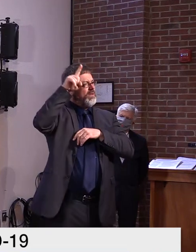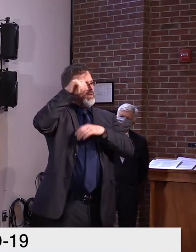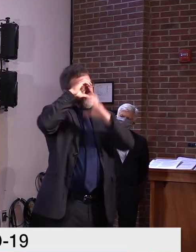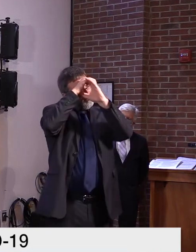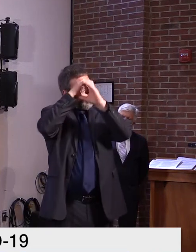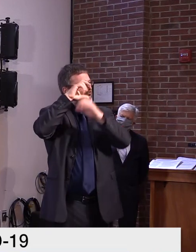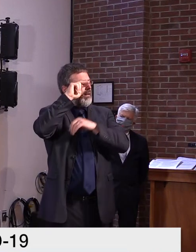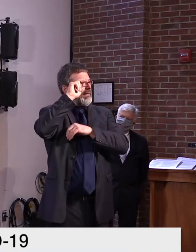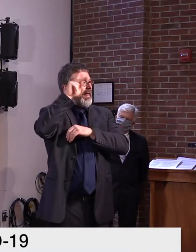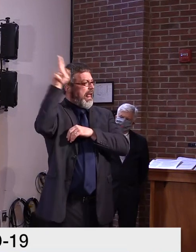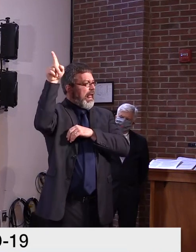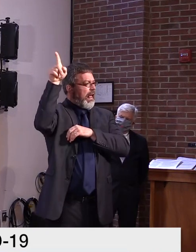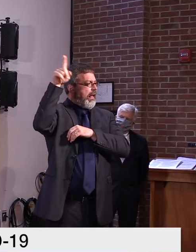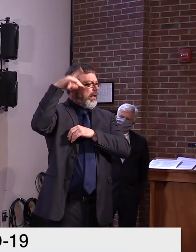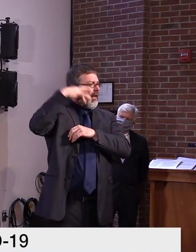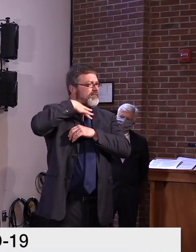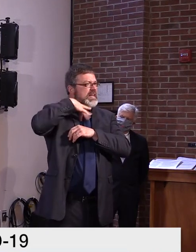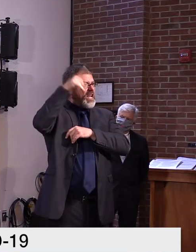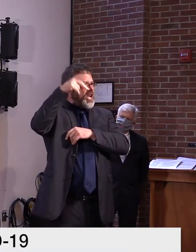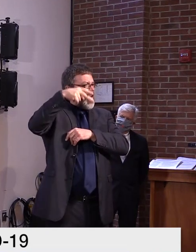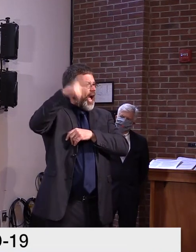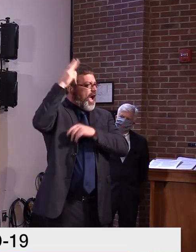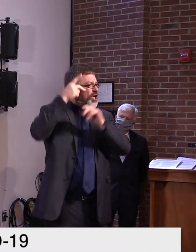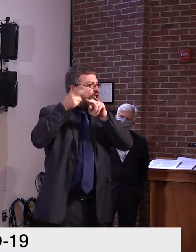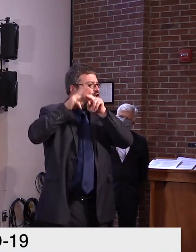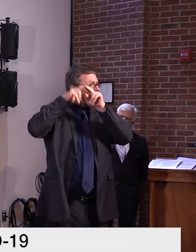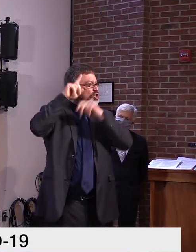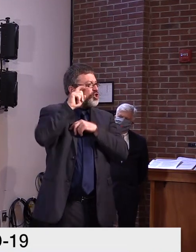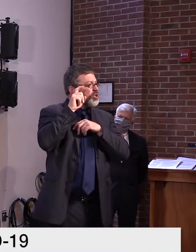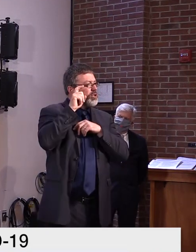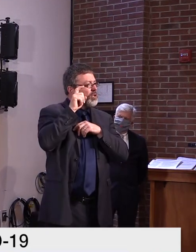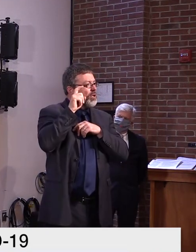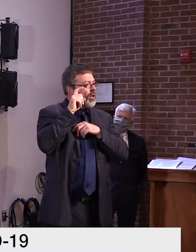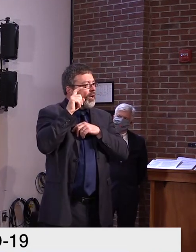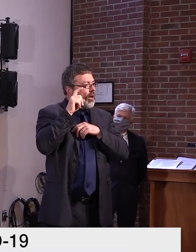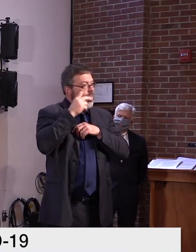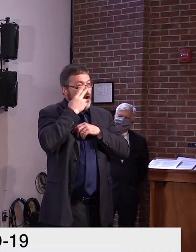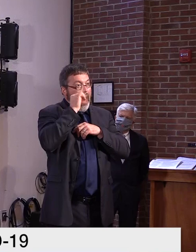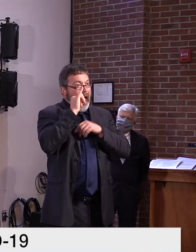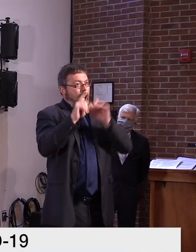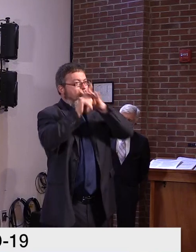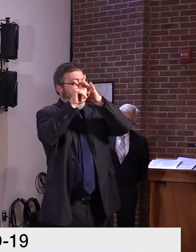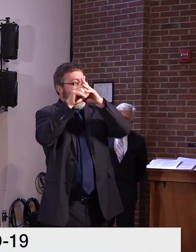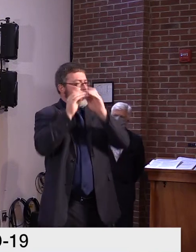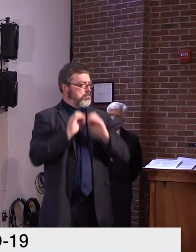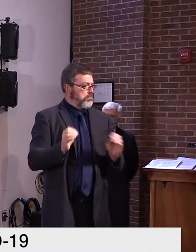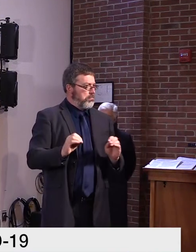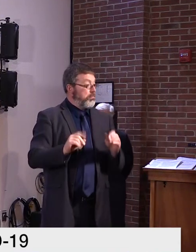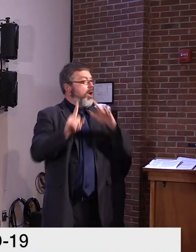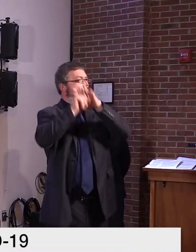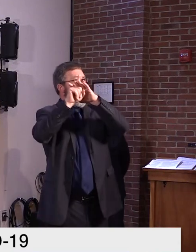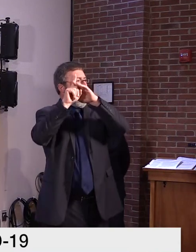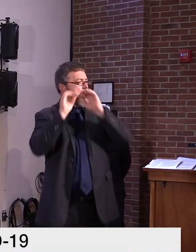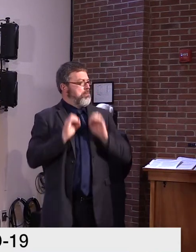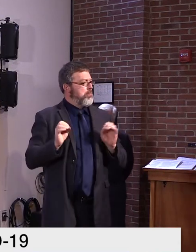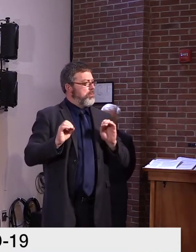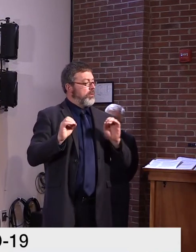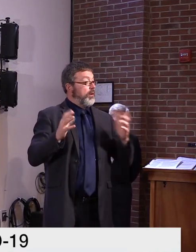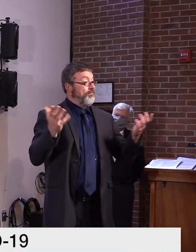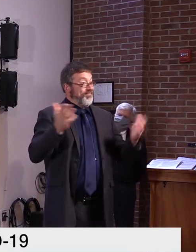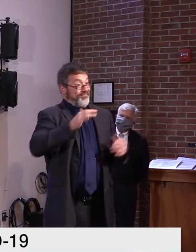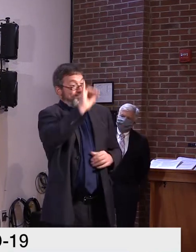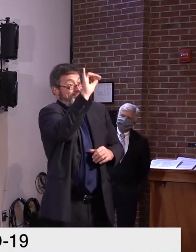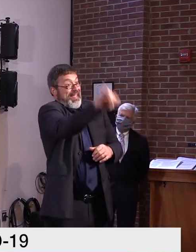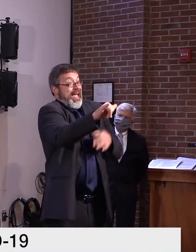to see phenomena like this that we really can't explain. Um, and, um, um, it's